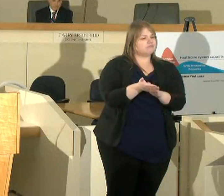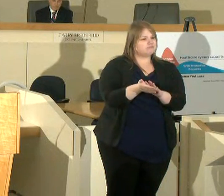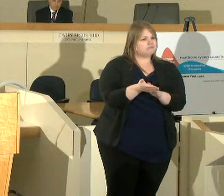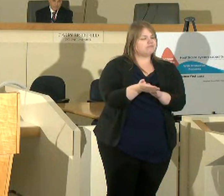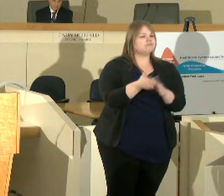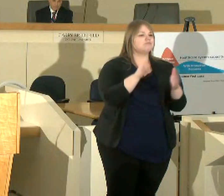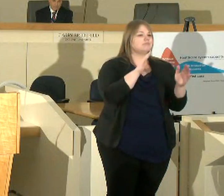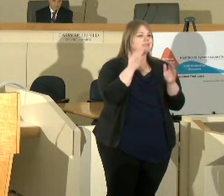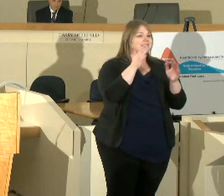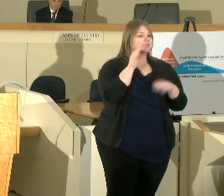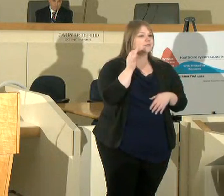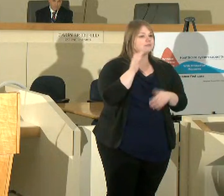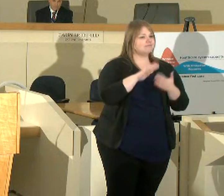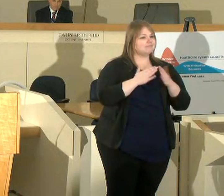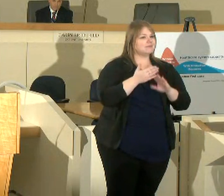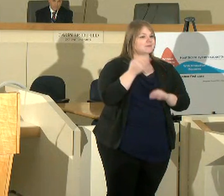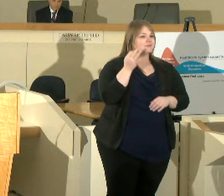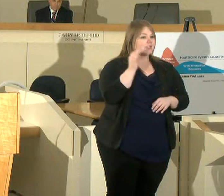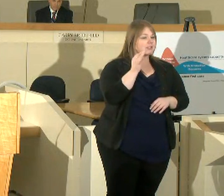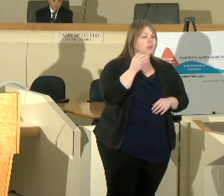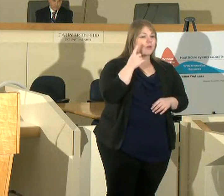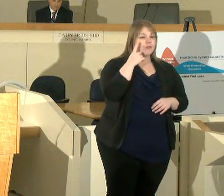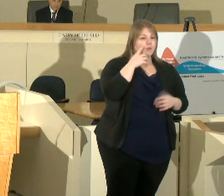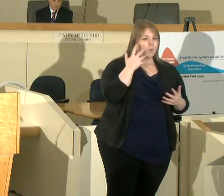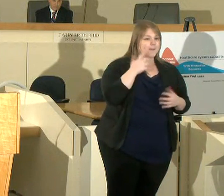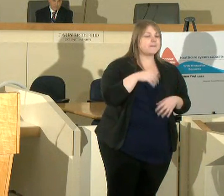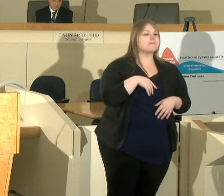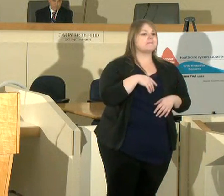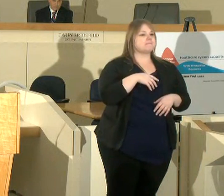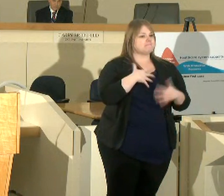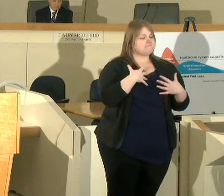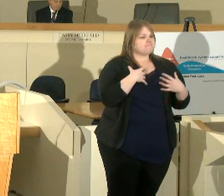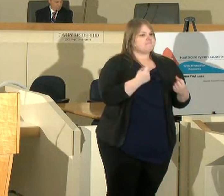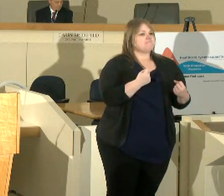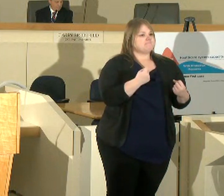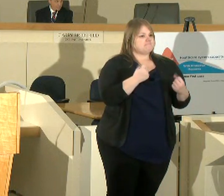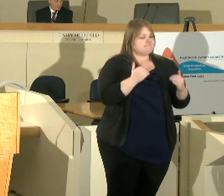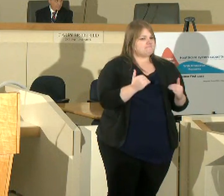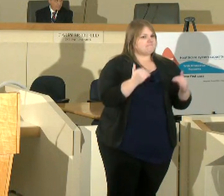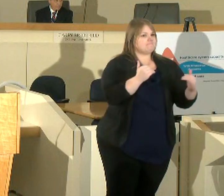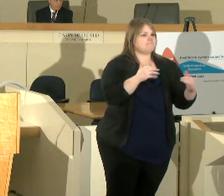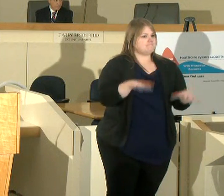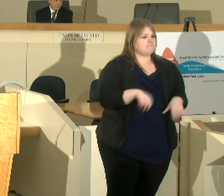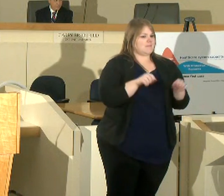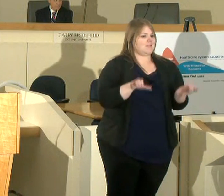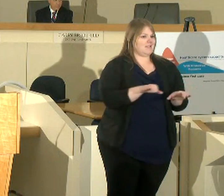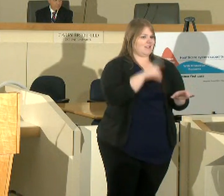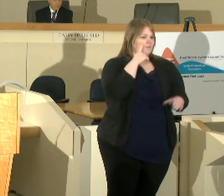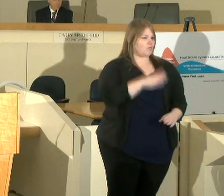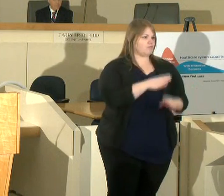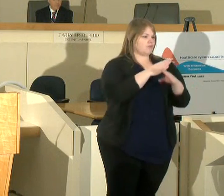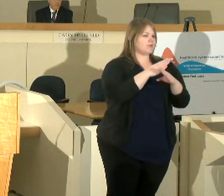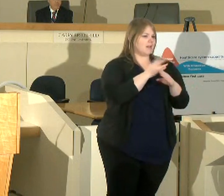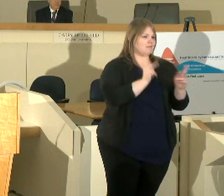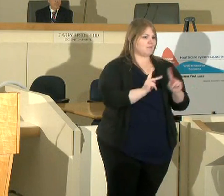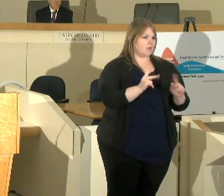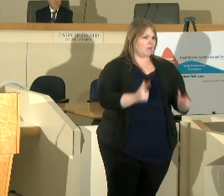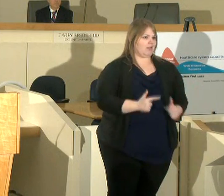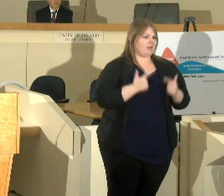city of fresno for stepping up and taking actions to protect its residents i also want to thank governor